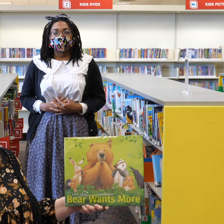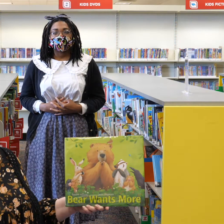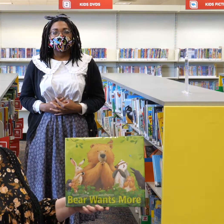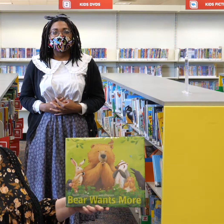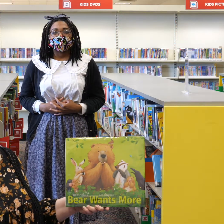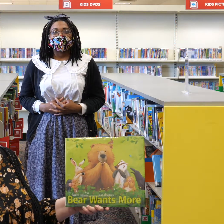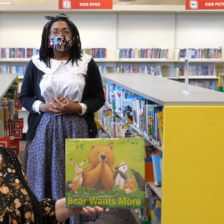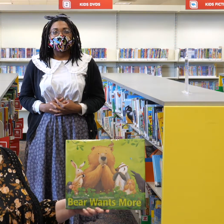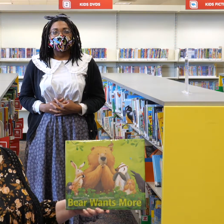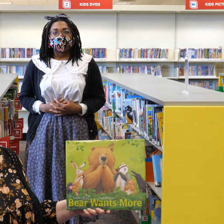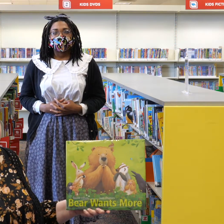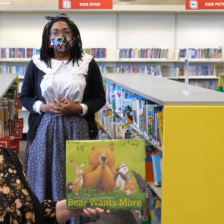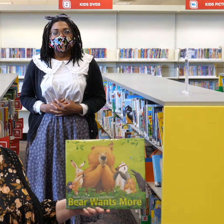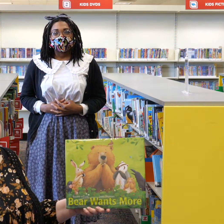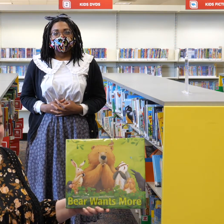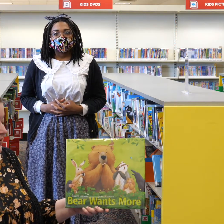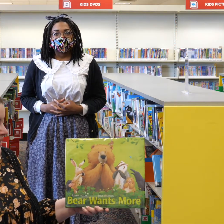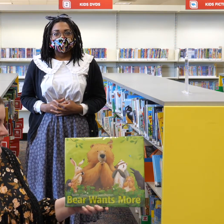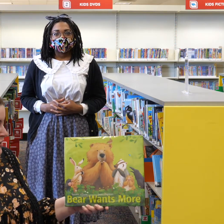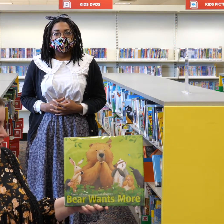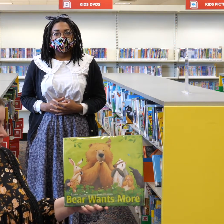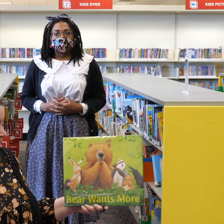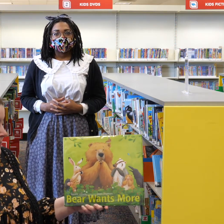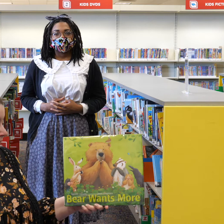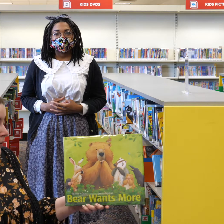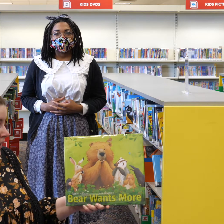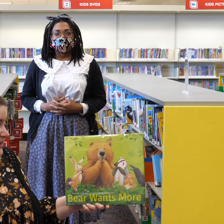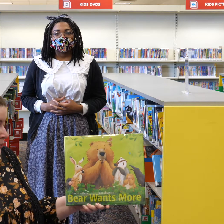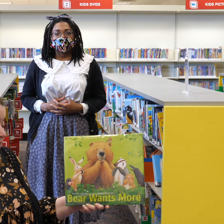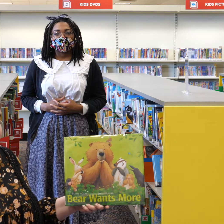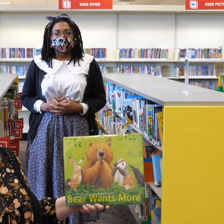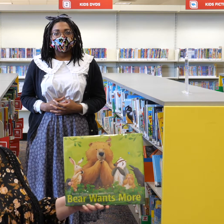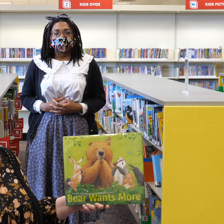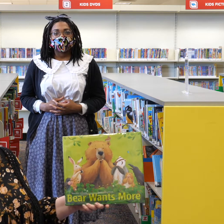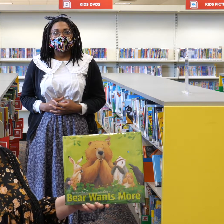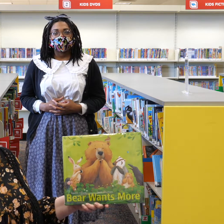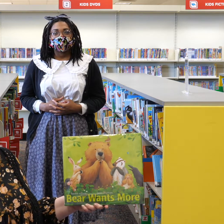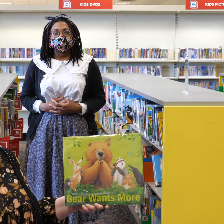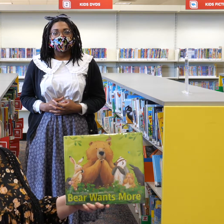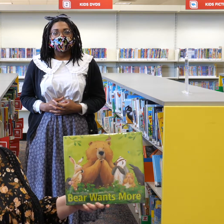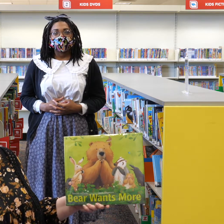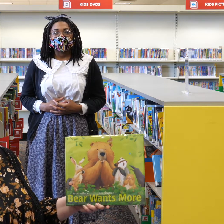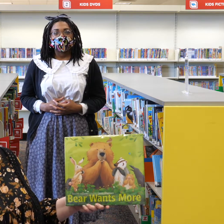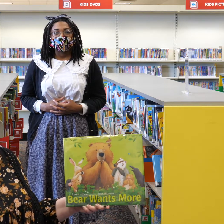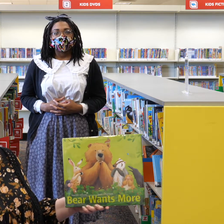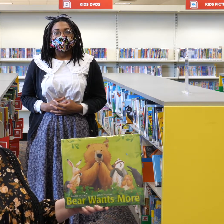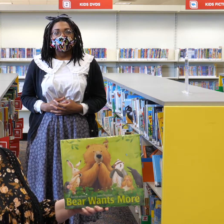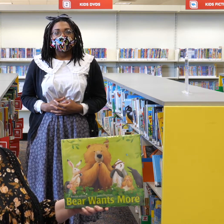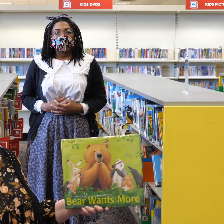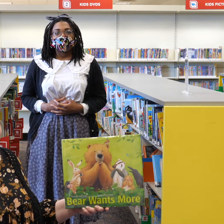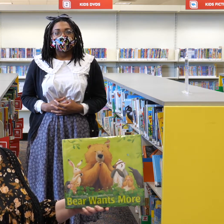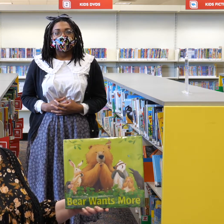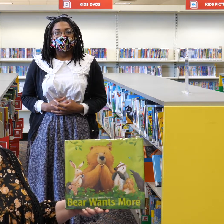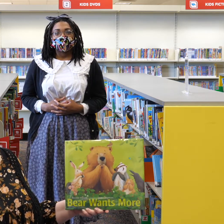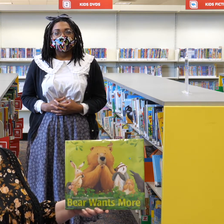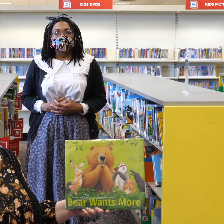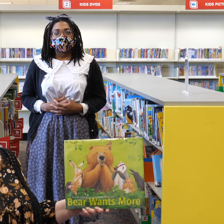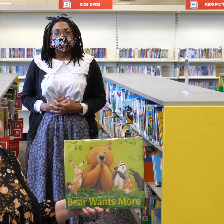All right friends, so today we're going to be reading the story Bear Wants More by Karma Wilson. Now, remember the signs that we learned earlier in the program.